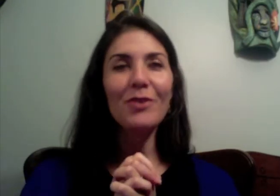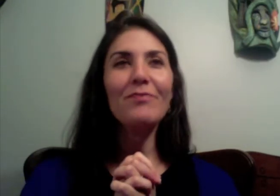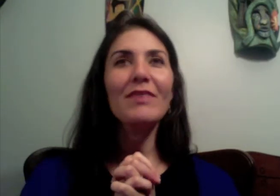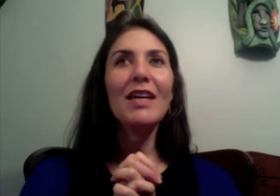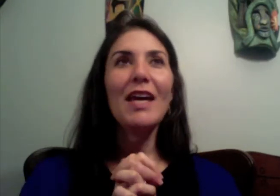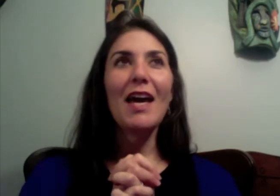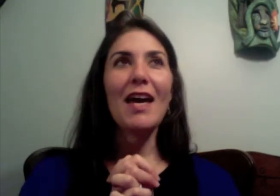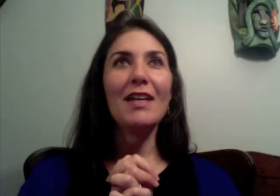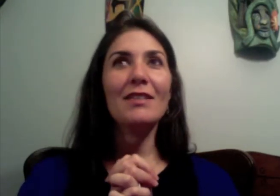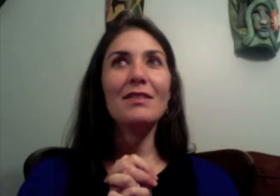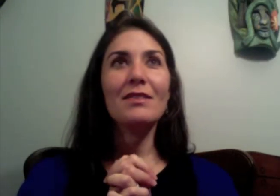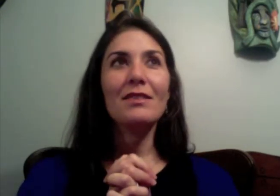and